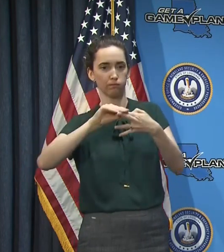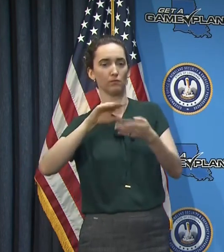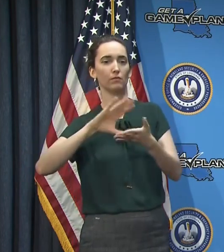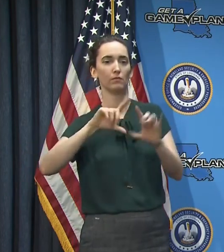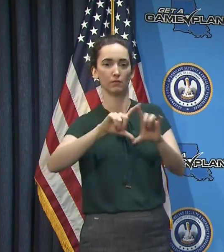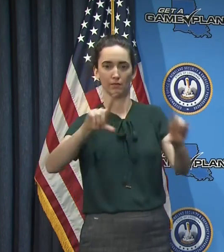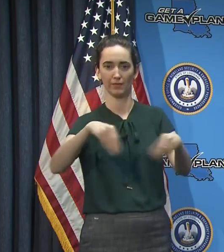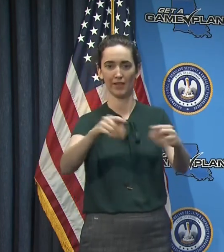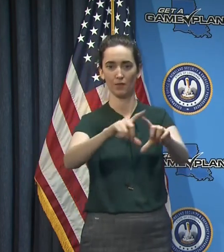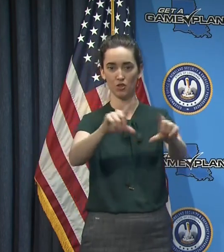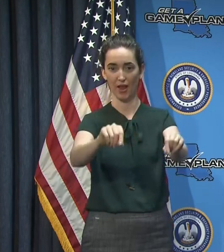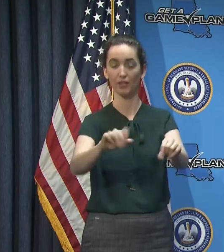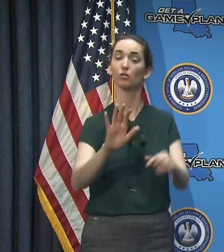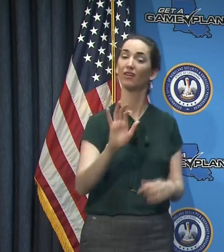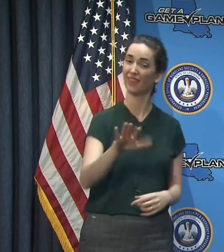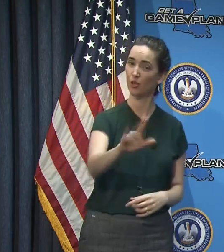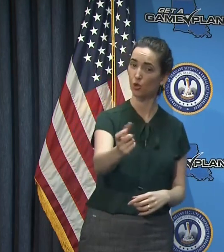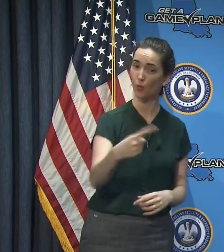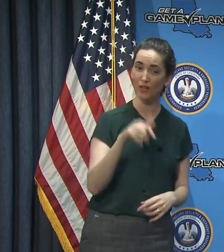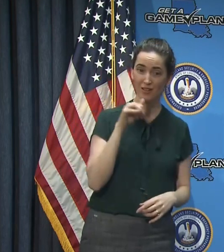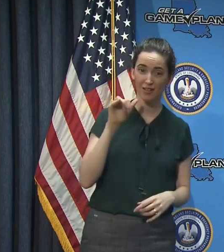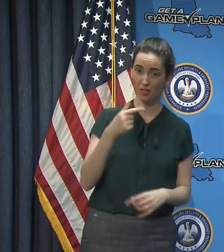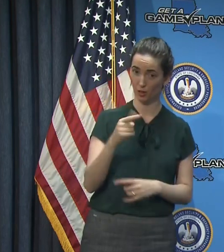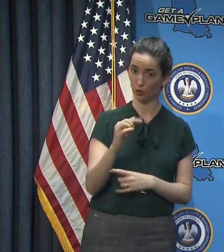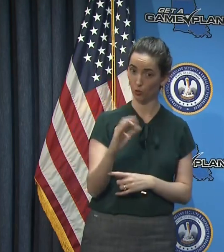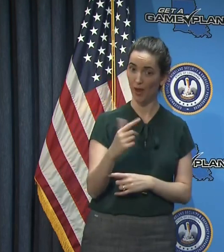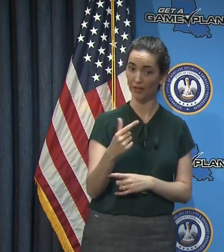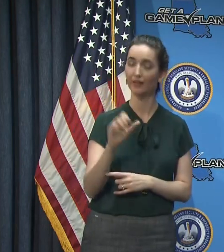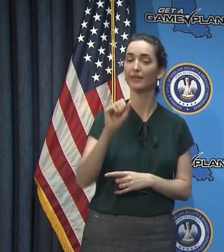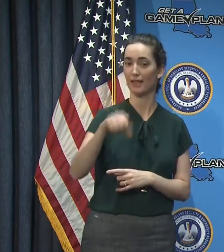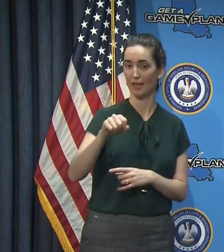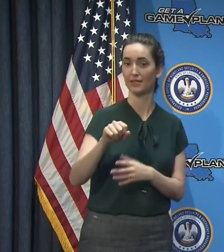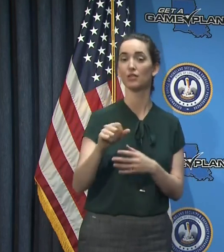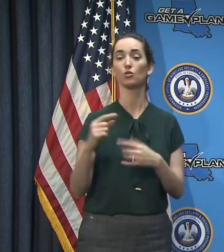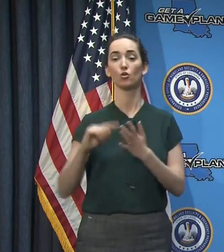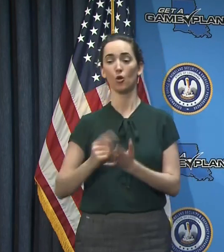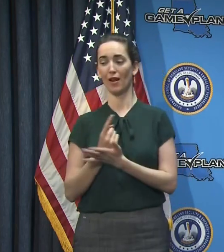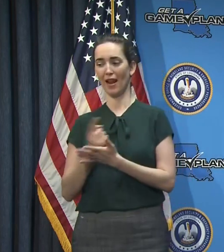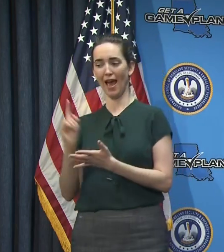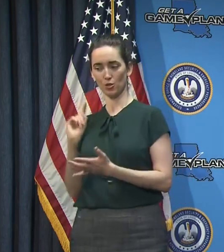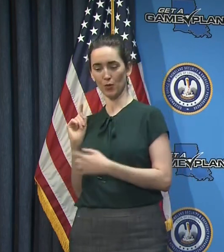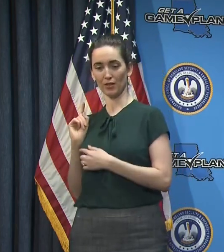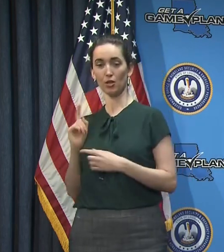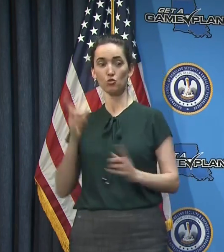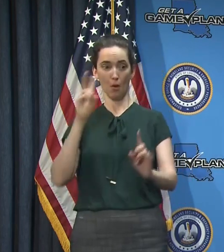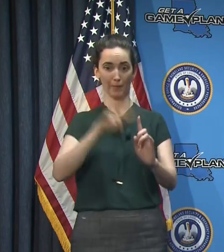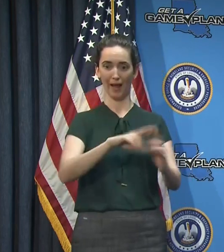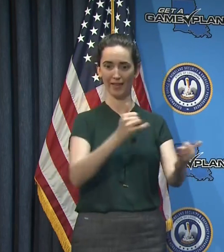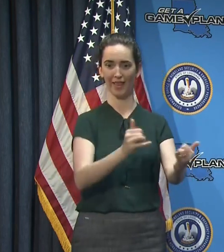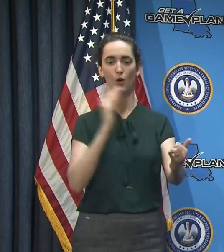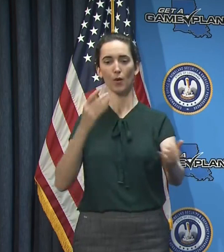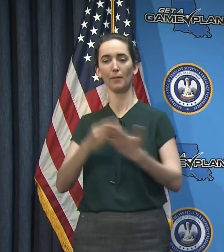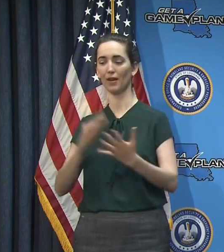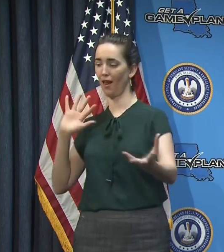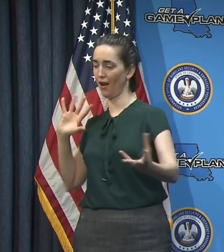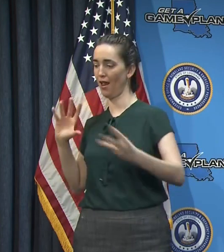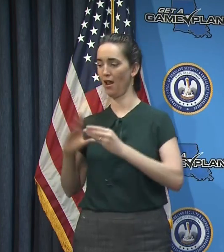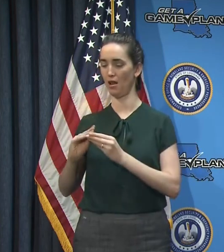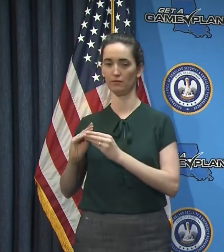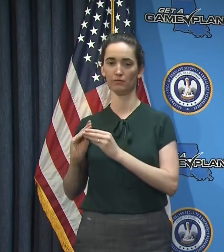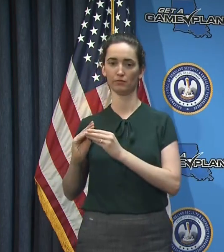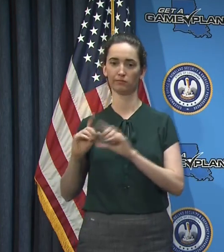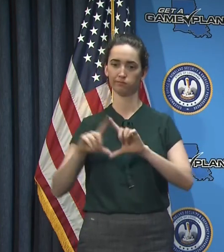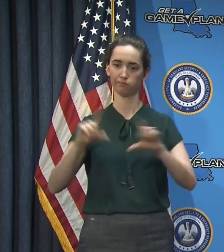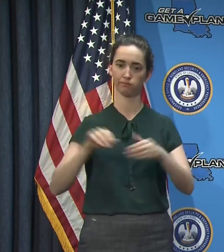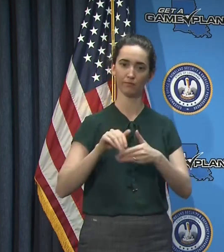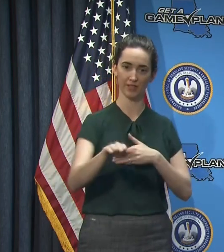question is yes, retroactive to the end of last week. And so that will